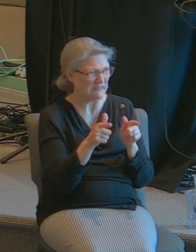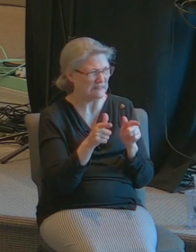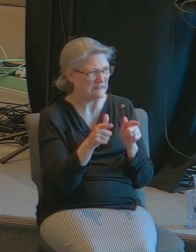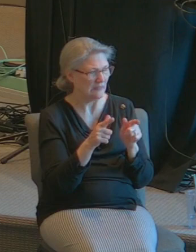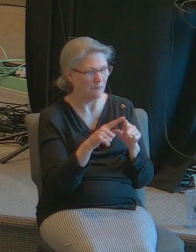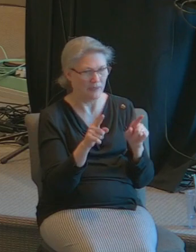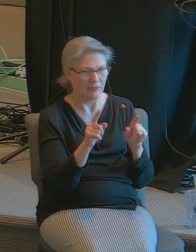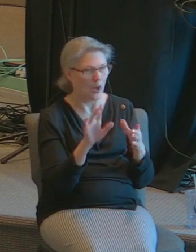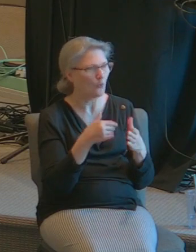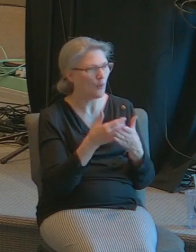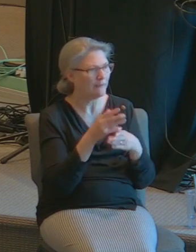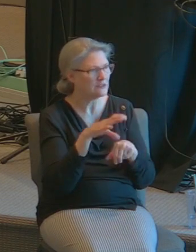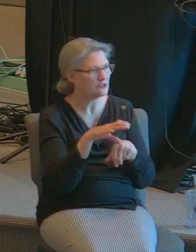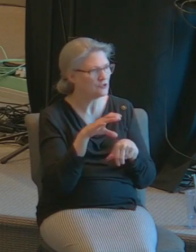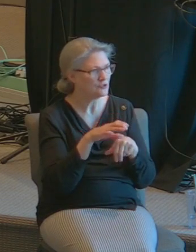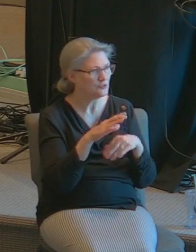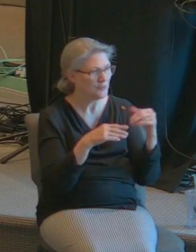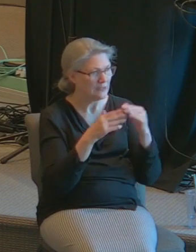was packed as general